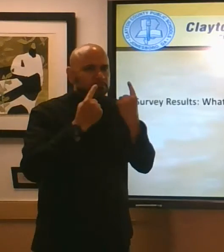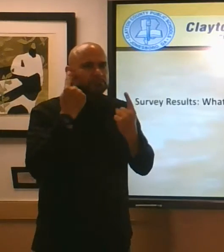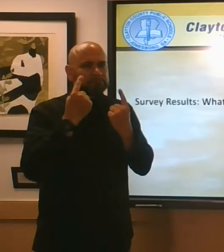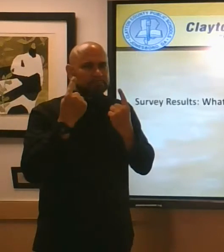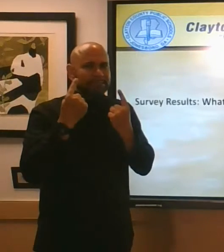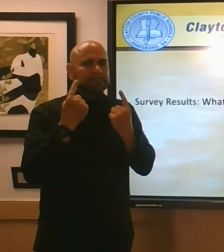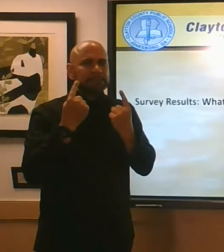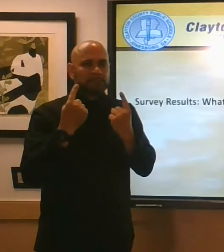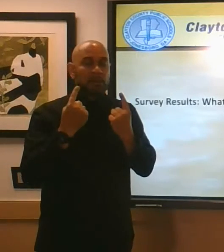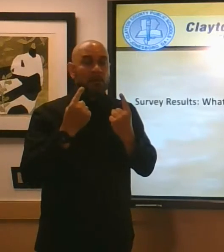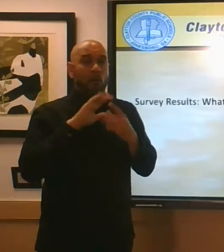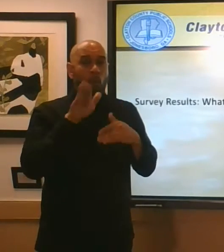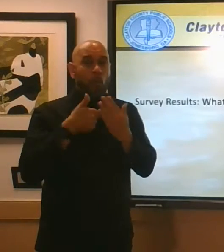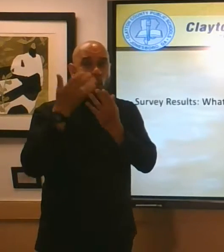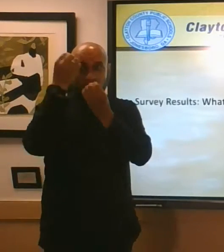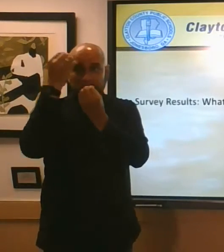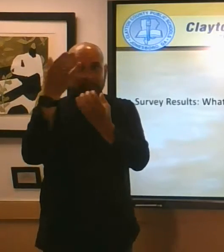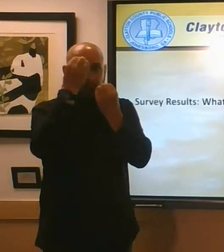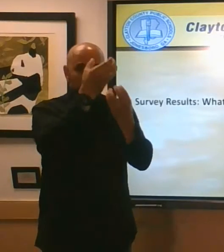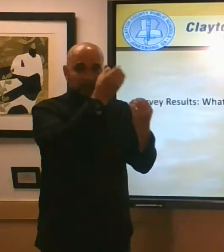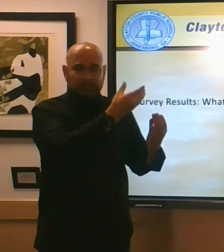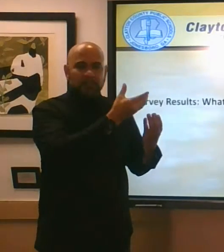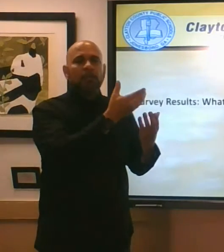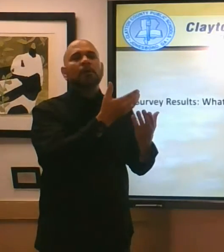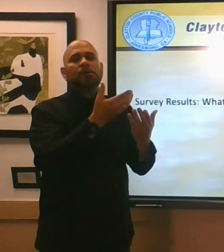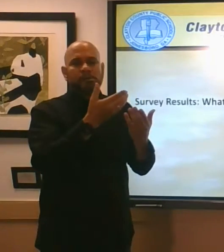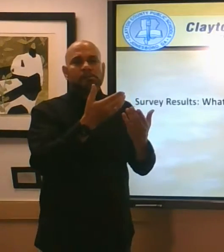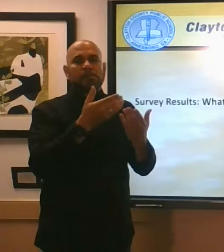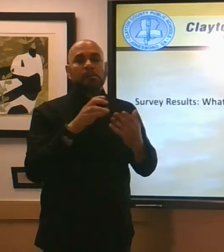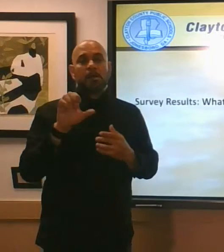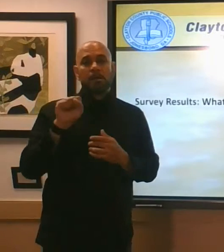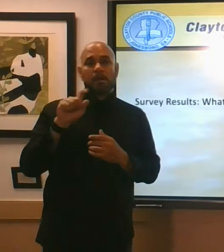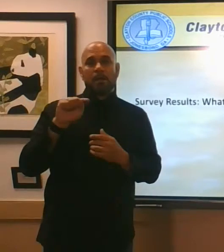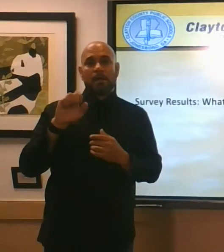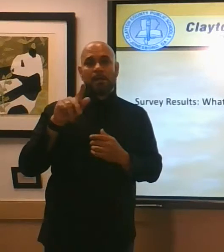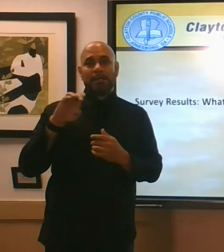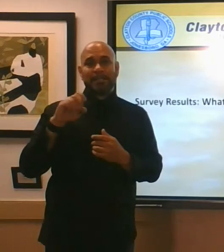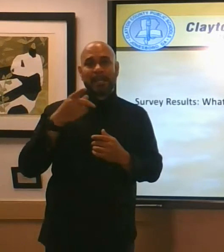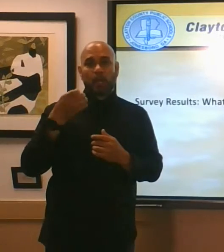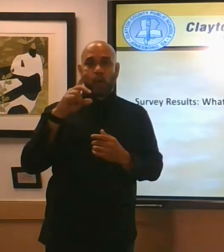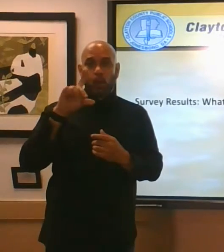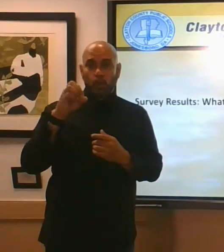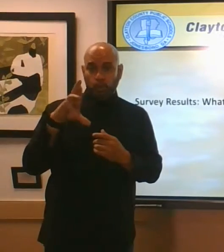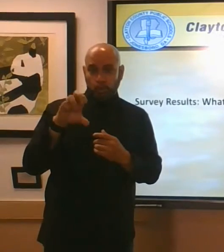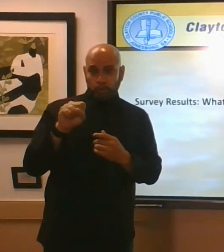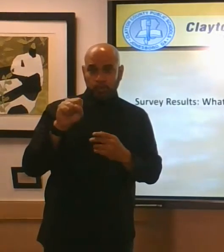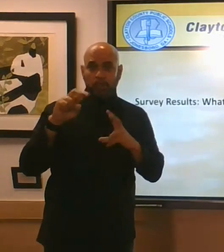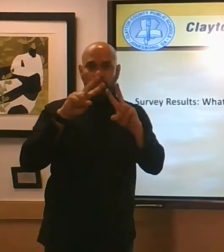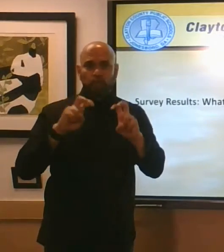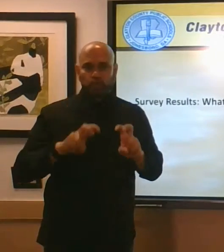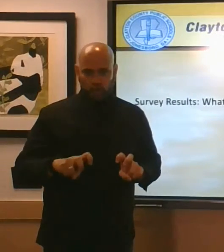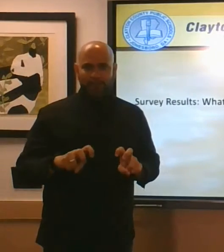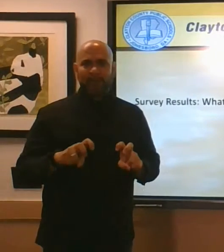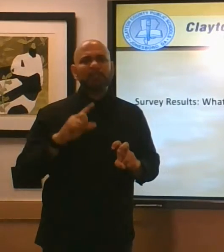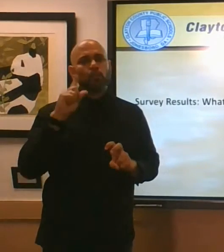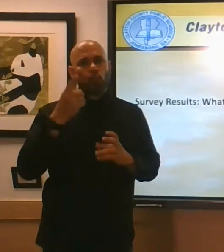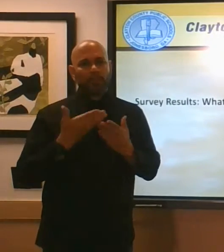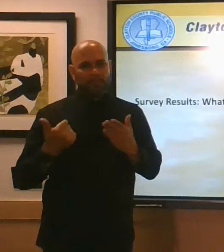pieces of data stakeholder surveys would be one of the pieces of data that we've considered